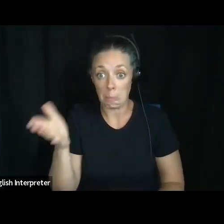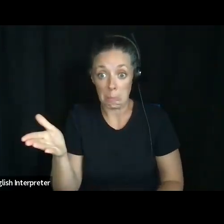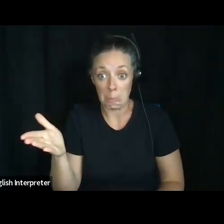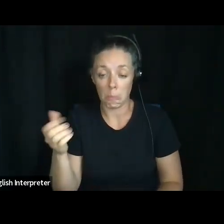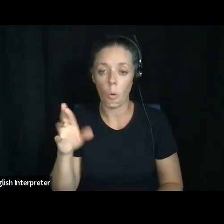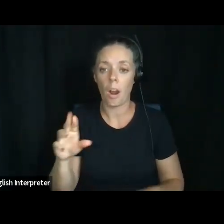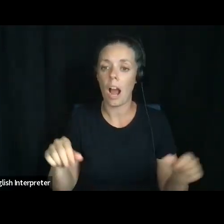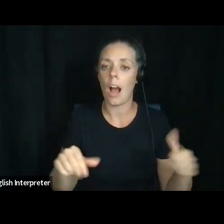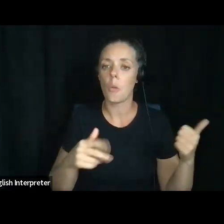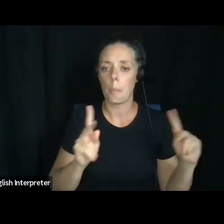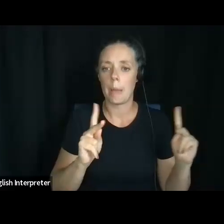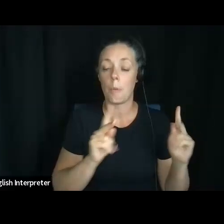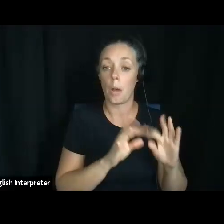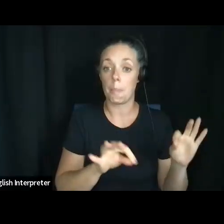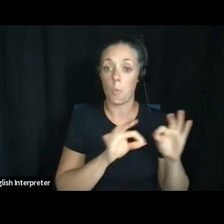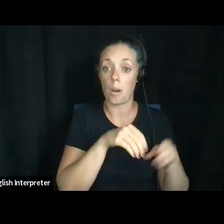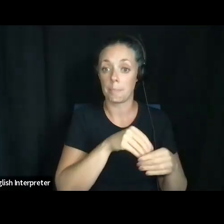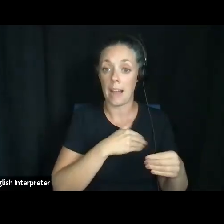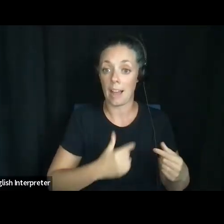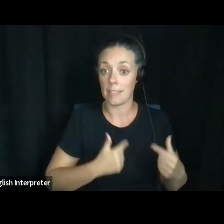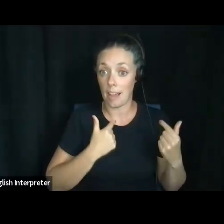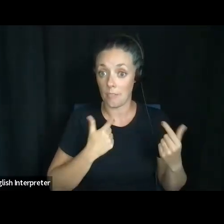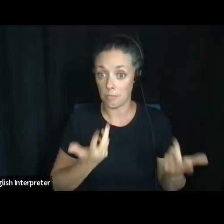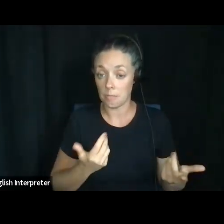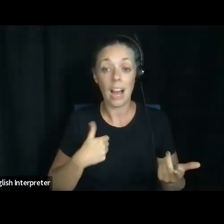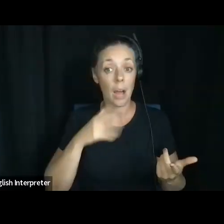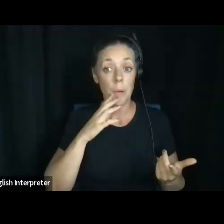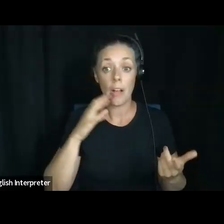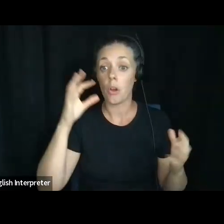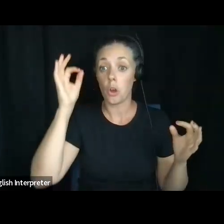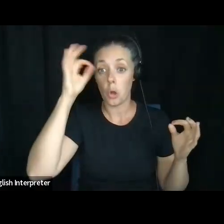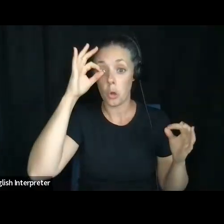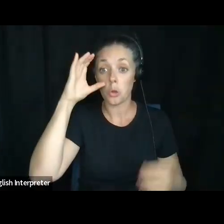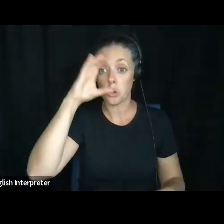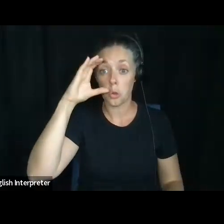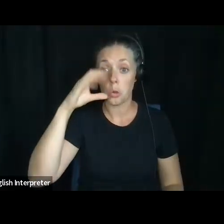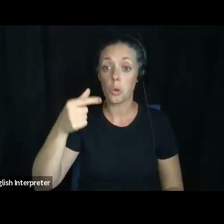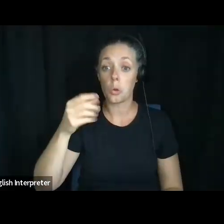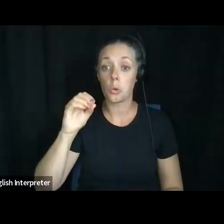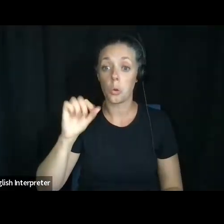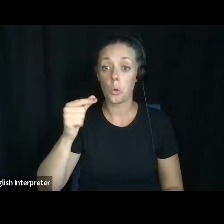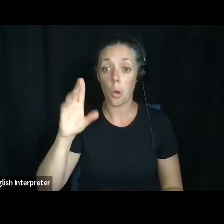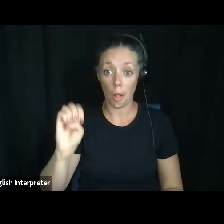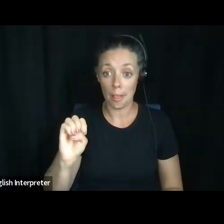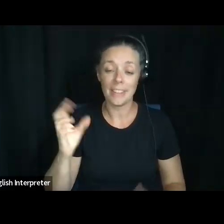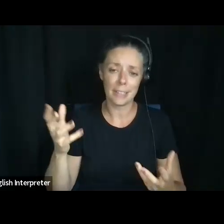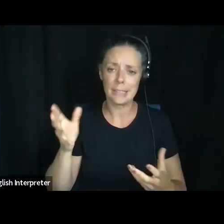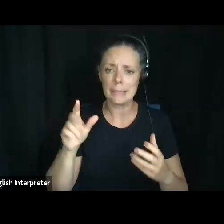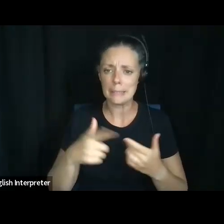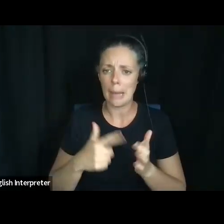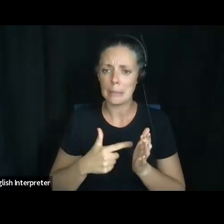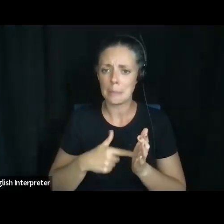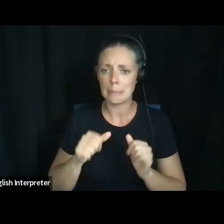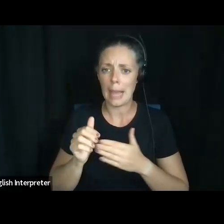or other people who are important to me. Uh, Google it, which sometimes, um, can lead you down, uh, a scary road,